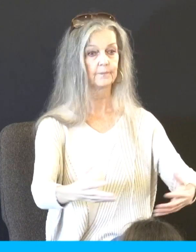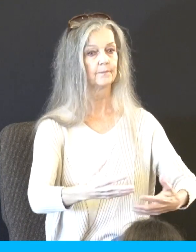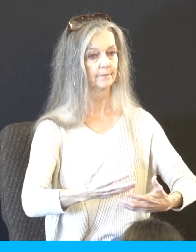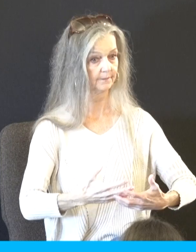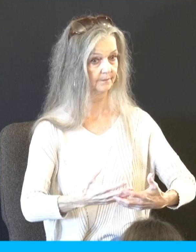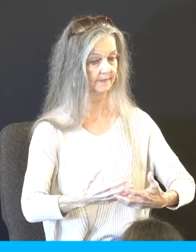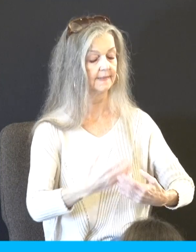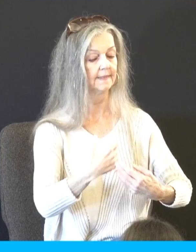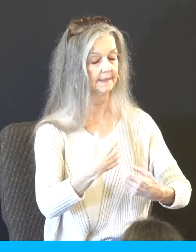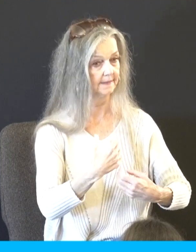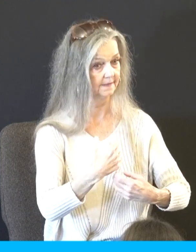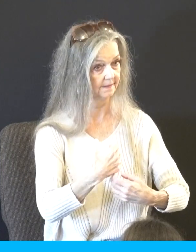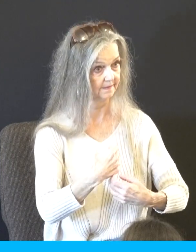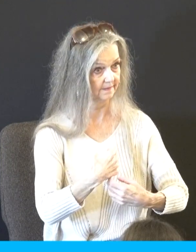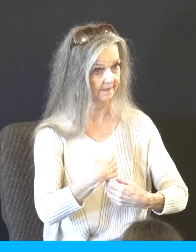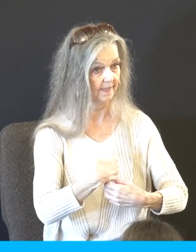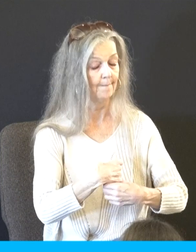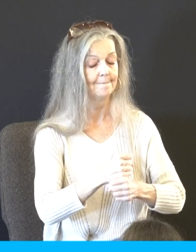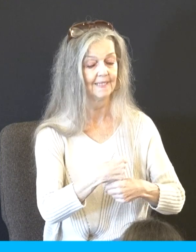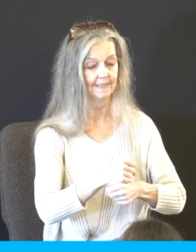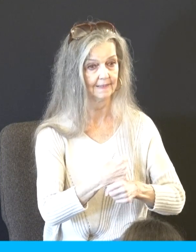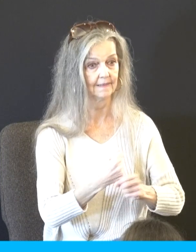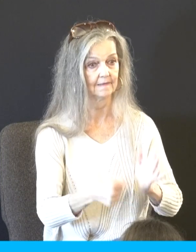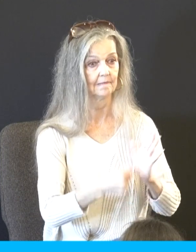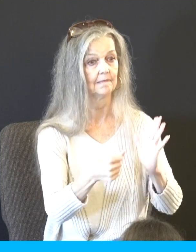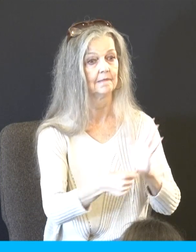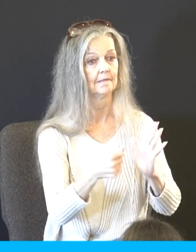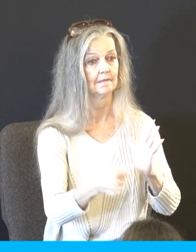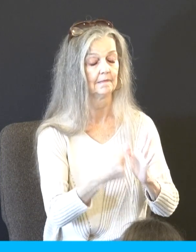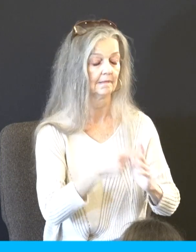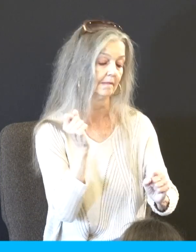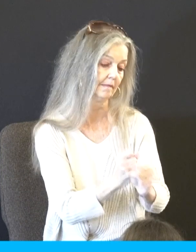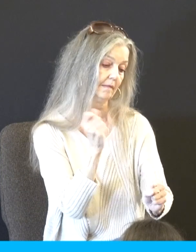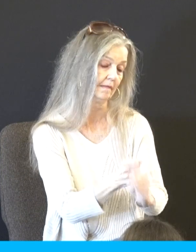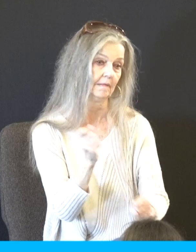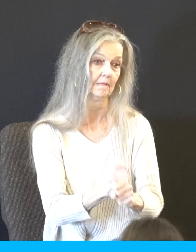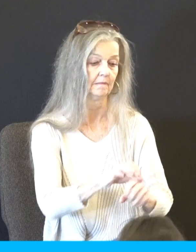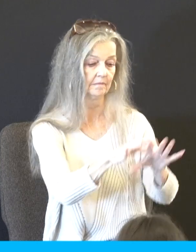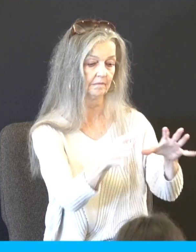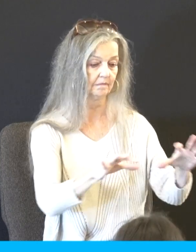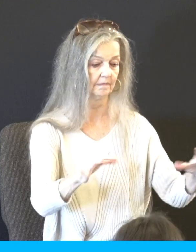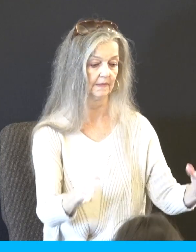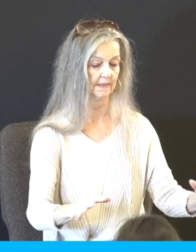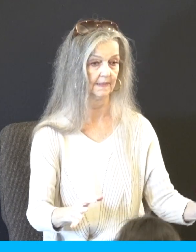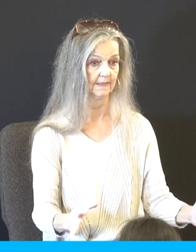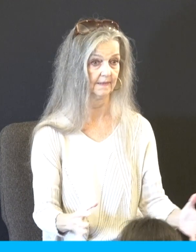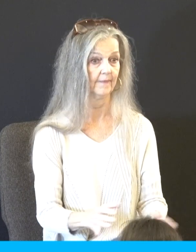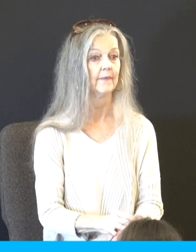yotzar is the idea, to fashion like a potter or to frame. He fashioned it with a graving